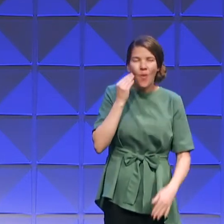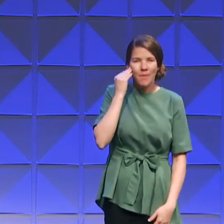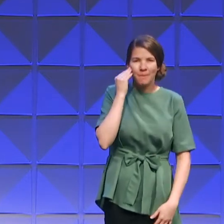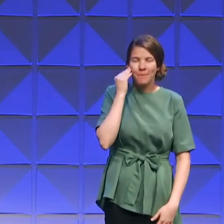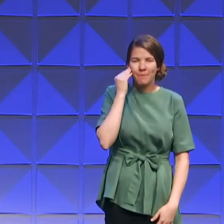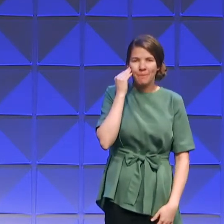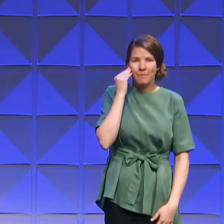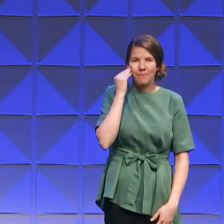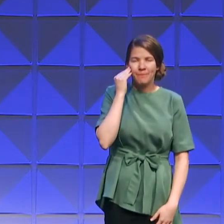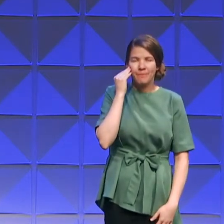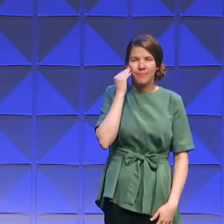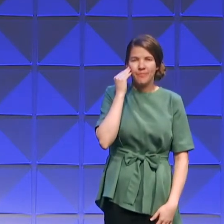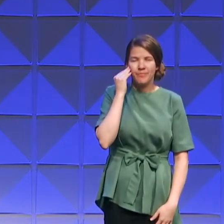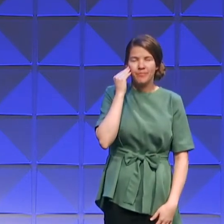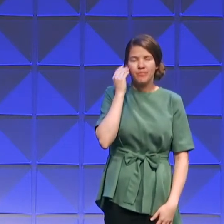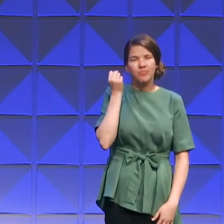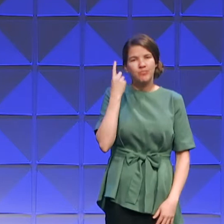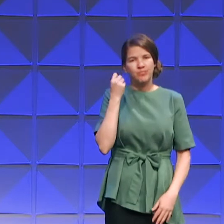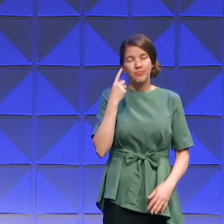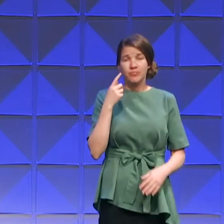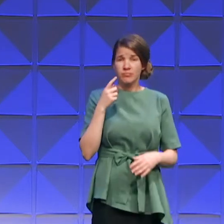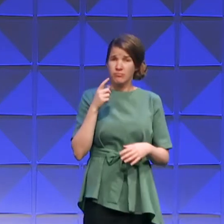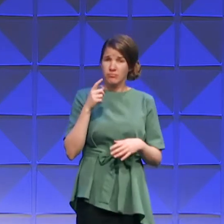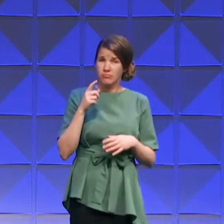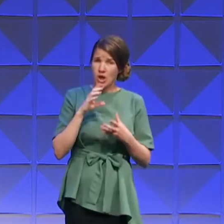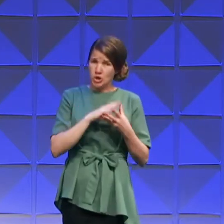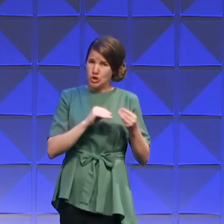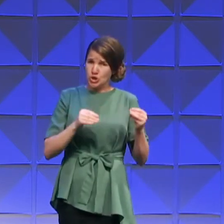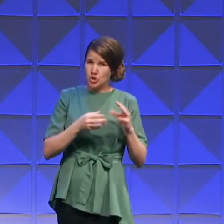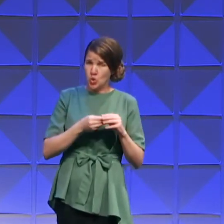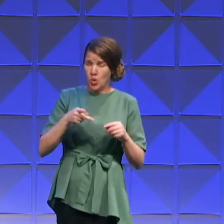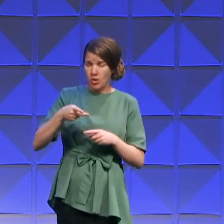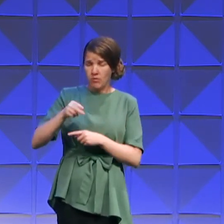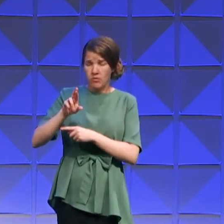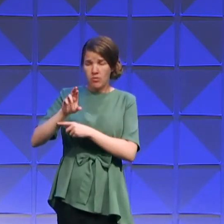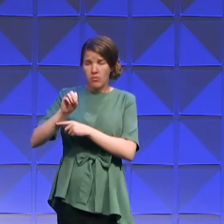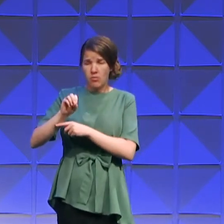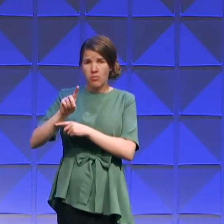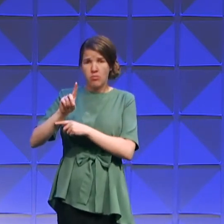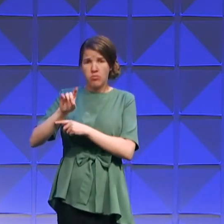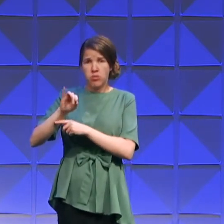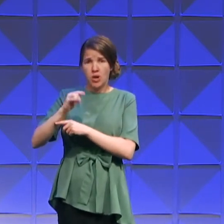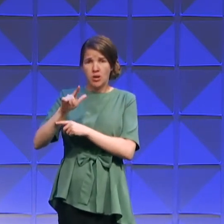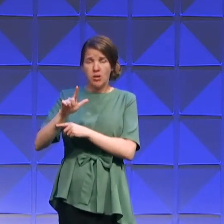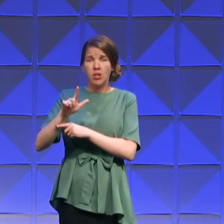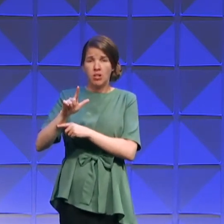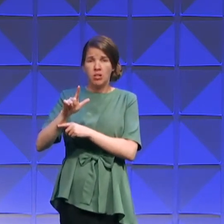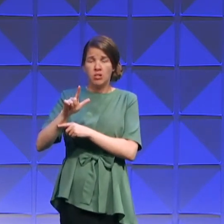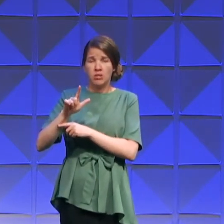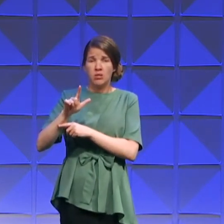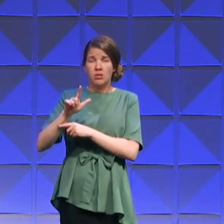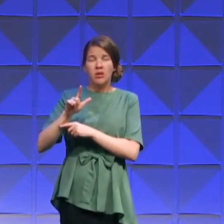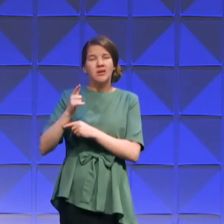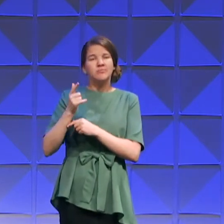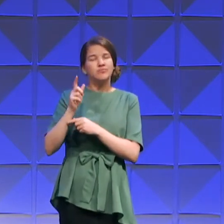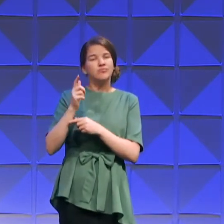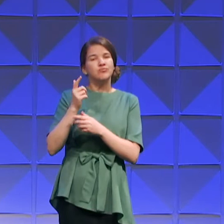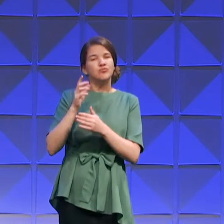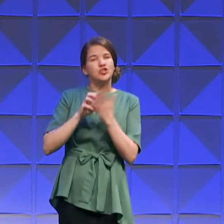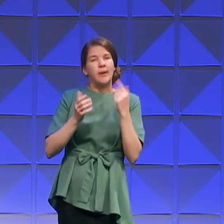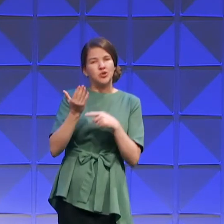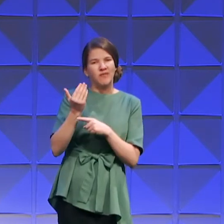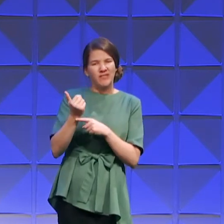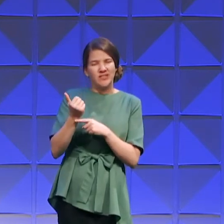You see, it took the prodigal, the 15th chapter and the 11th verse through the 32nd verse, we read of this